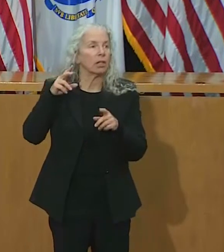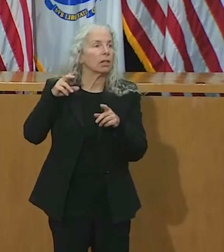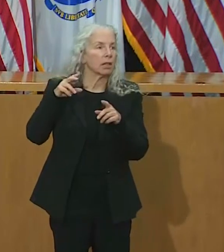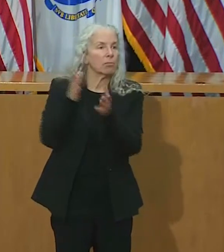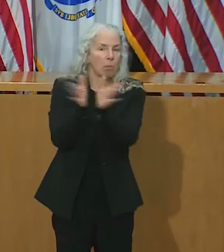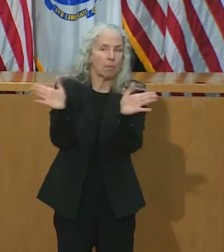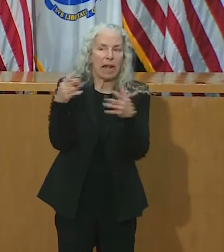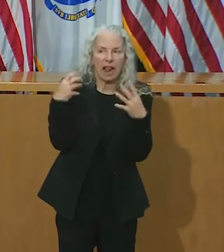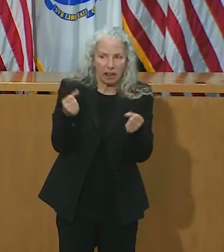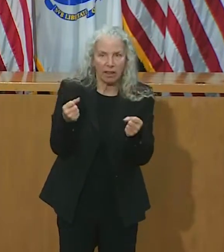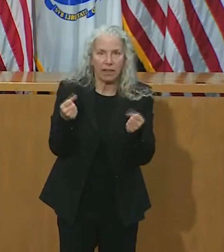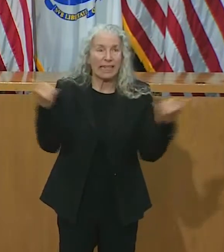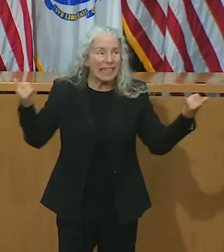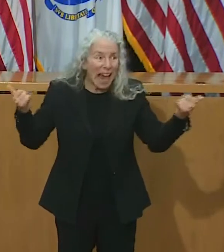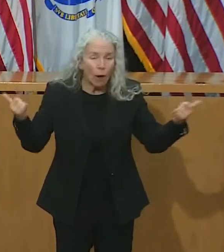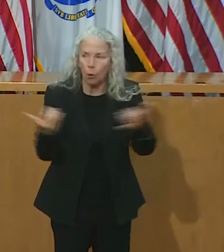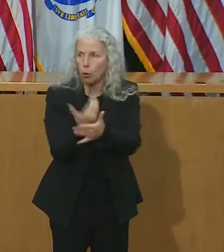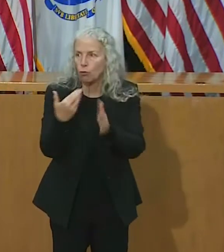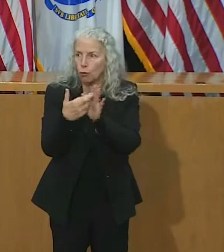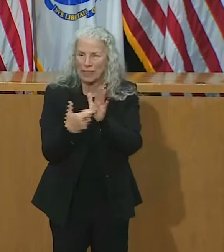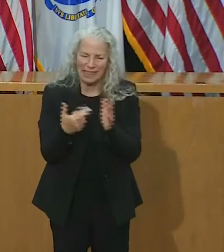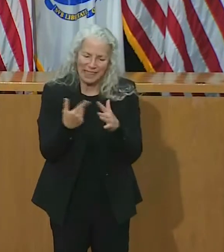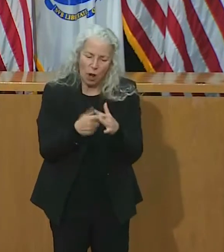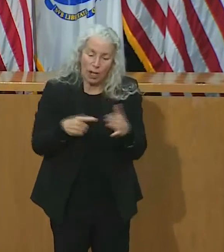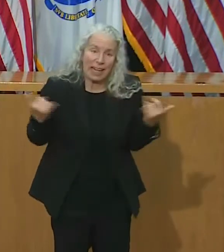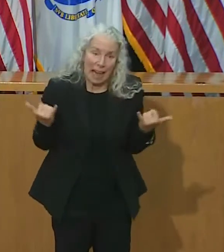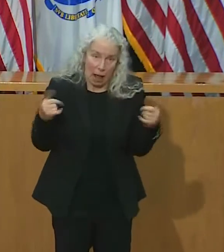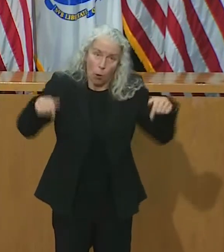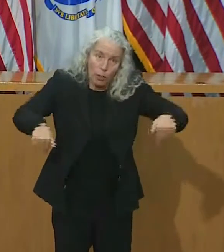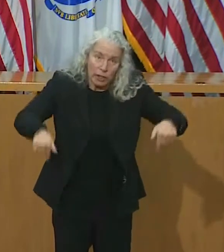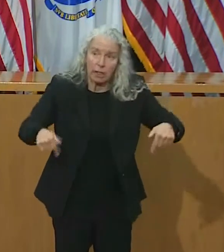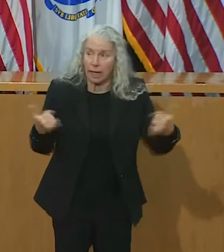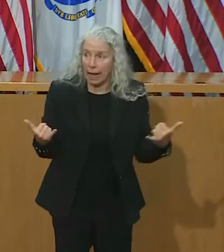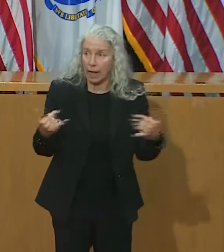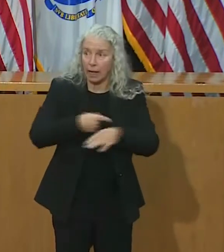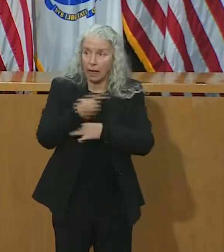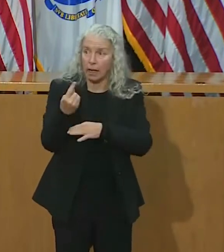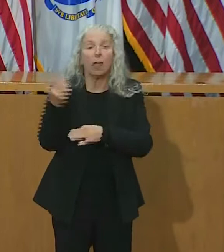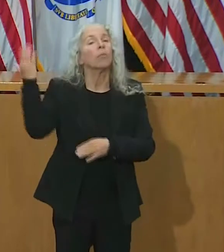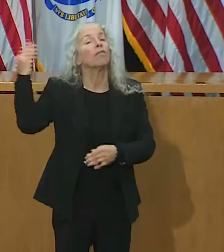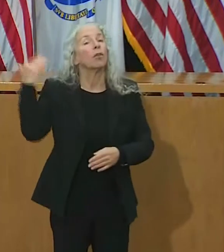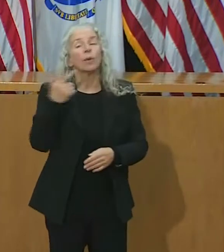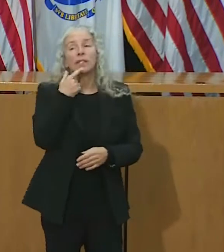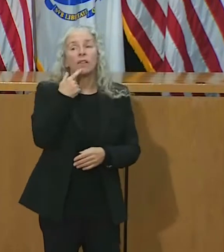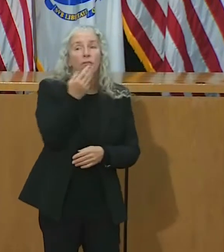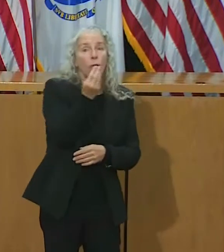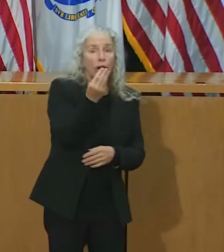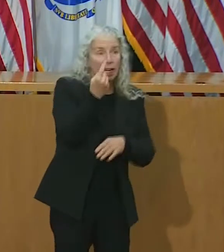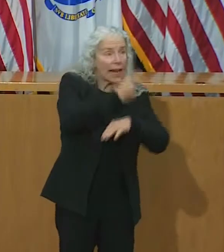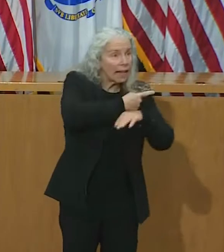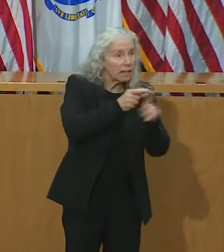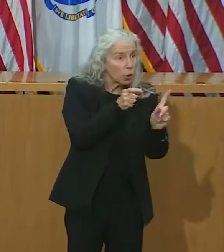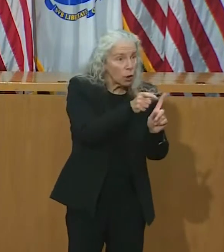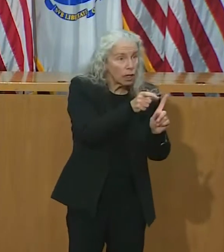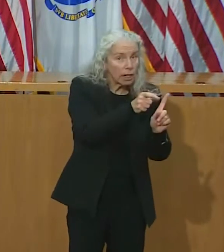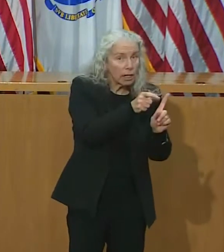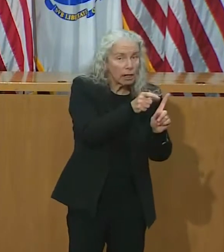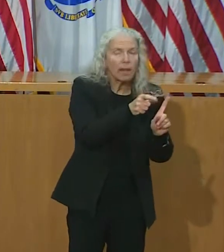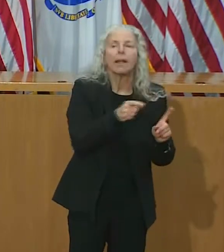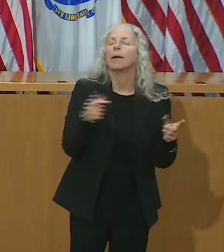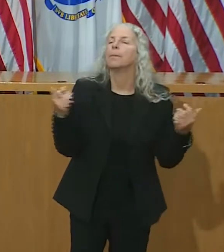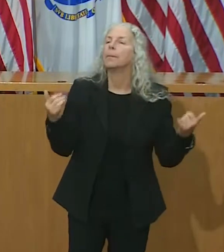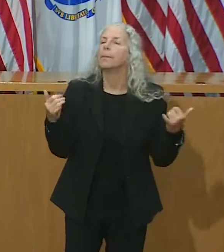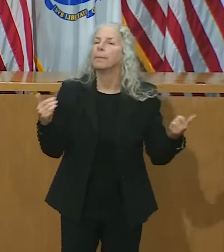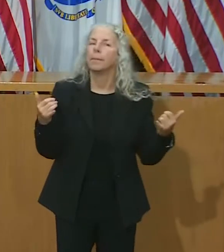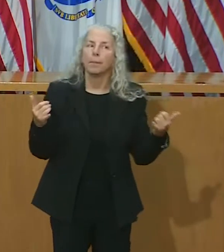effect today. While the initial guidance to quarantine for 14 days after exposure still stands, this update